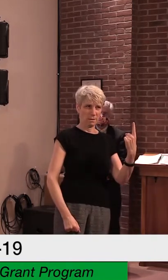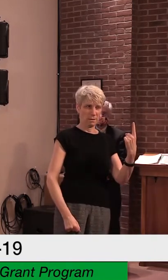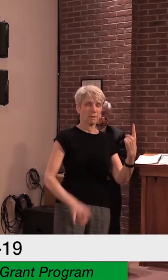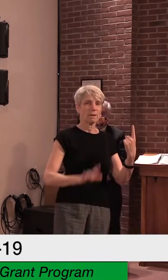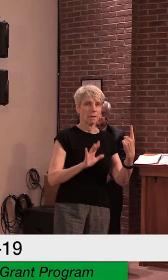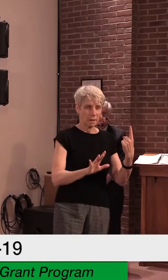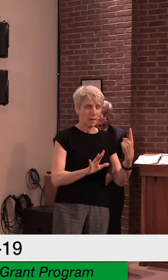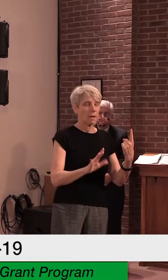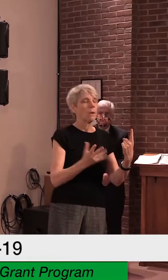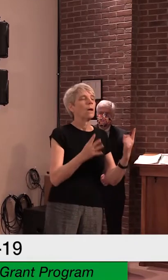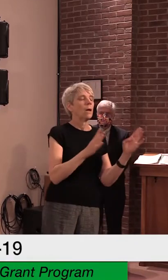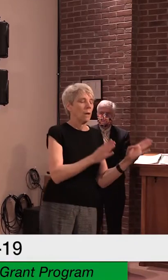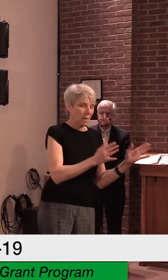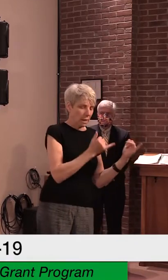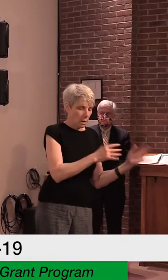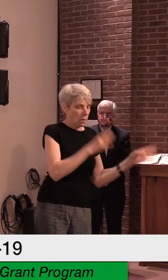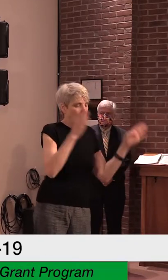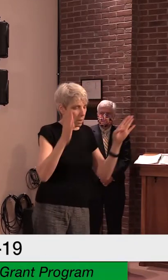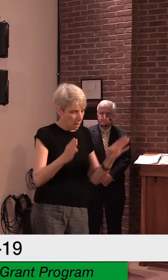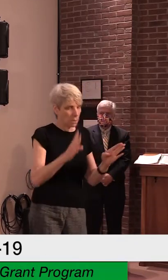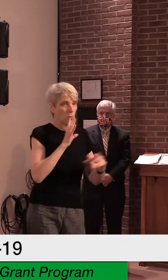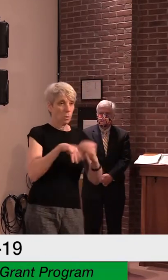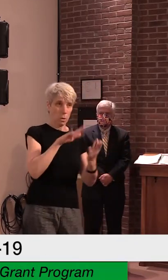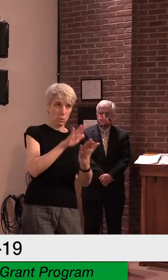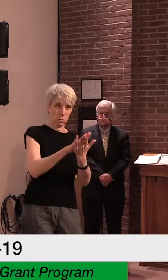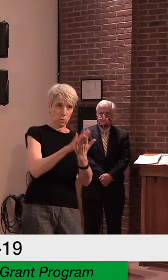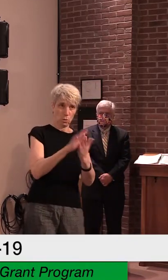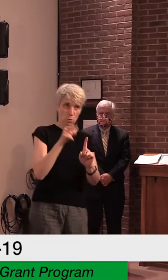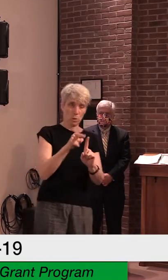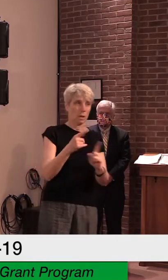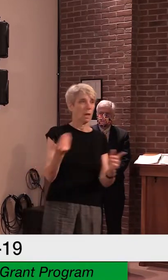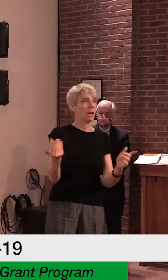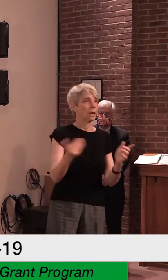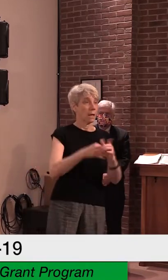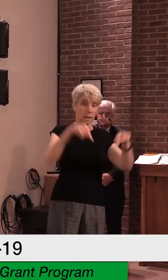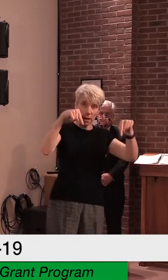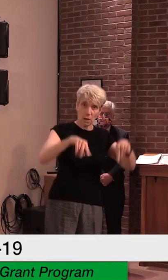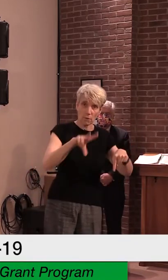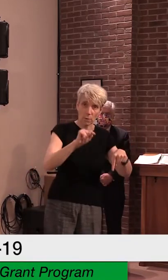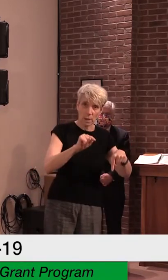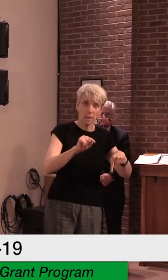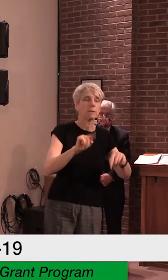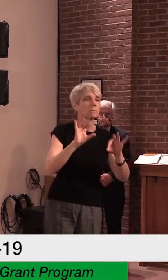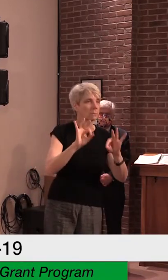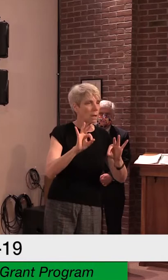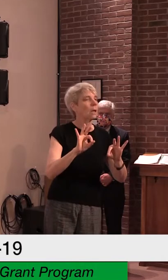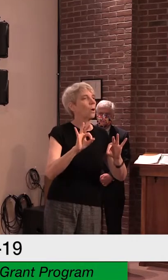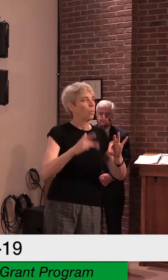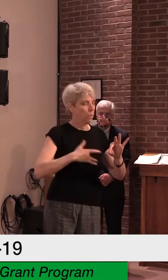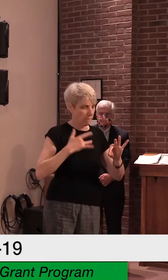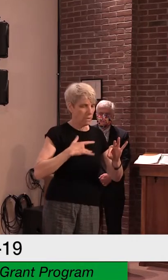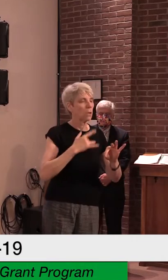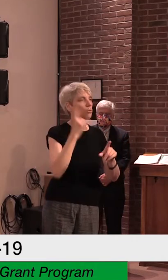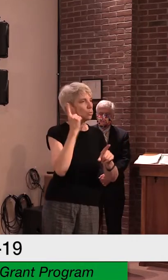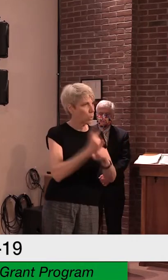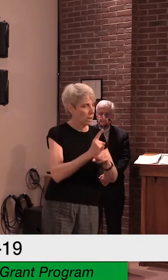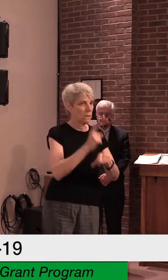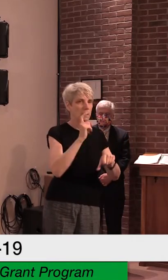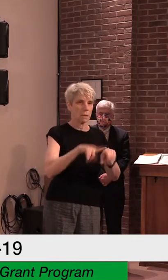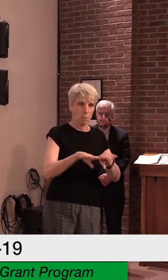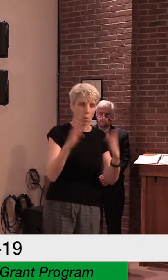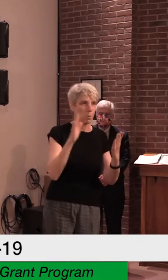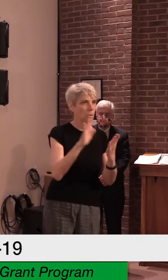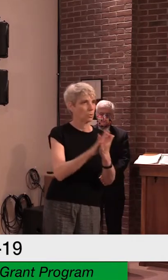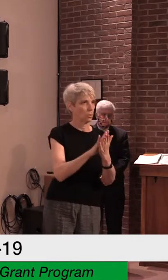time is right for Vermont to reopen its schools, taking note of the numbers of new cases we see, and the